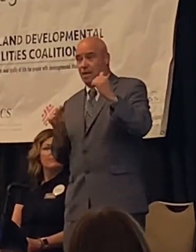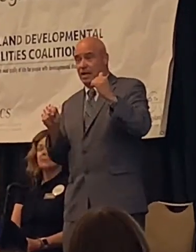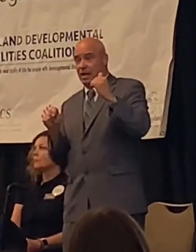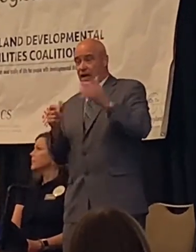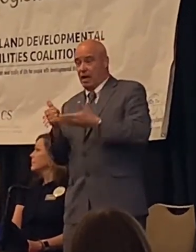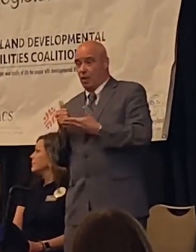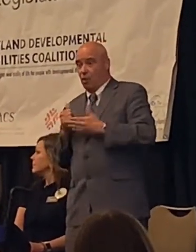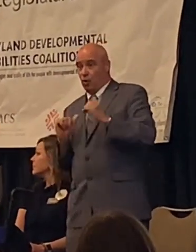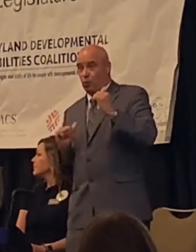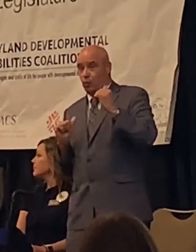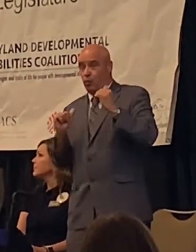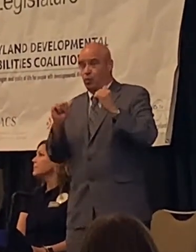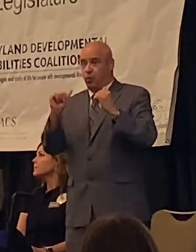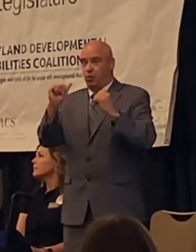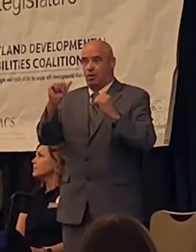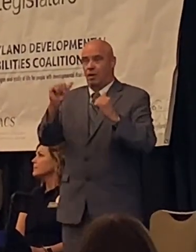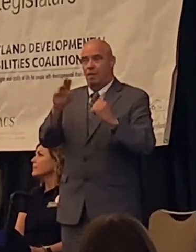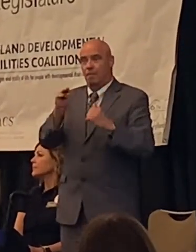And Matt, you saw us.